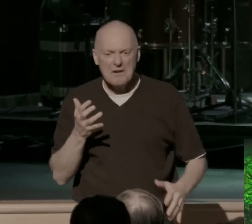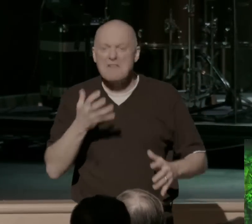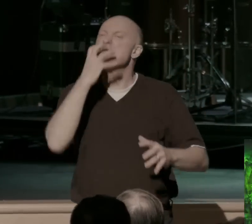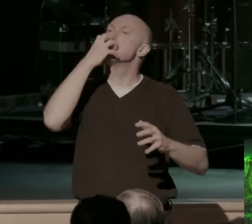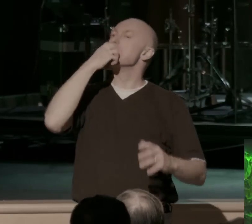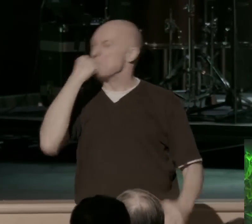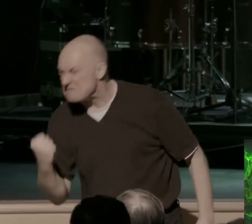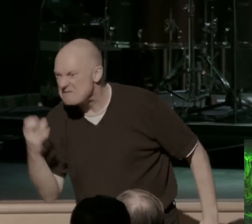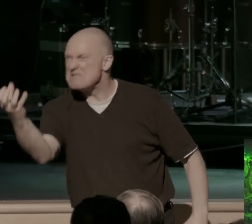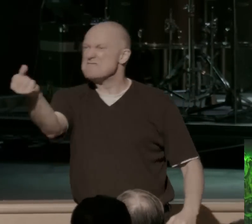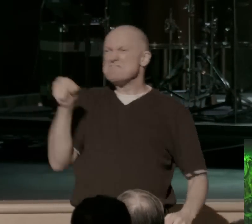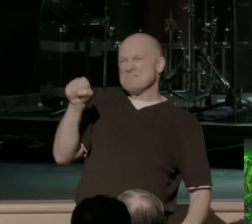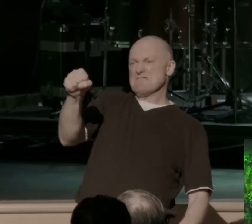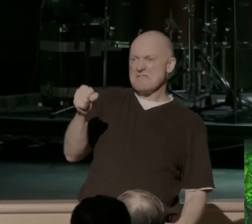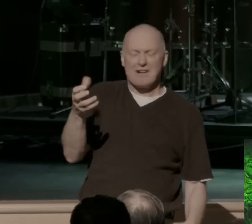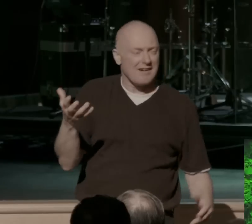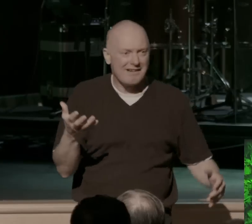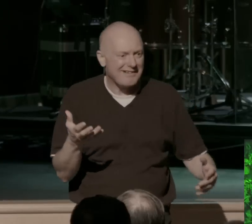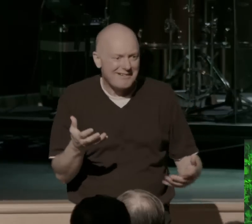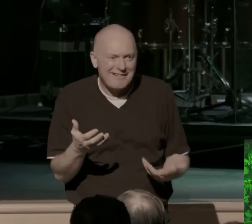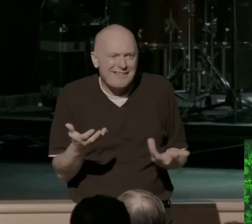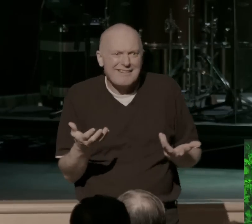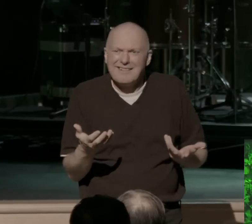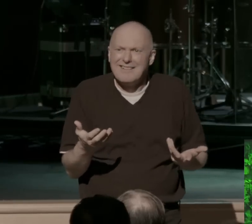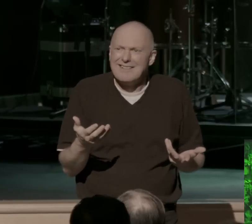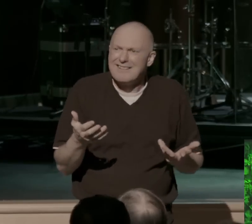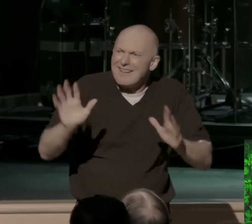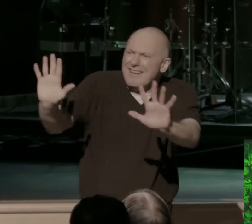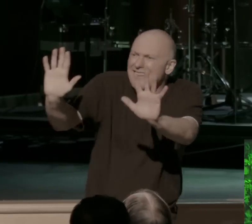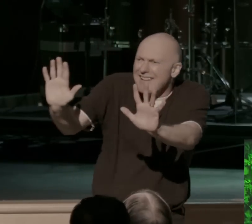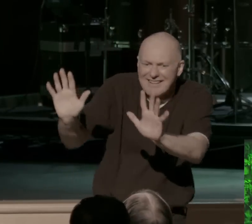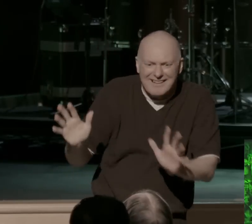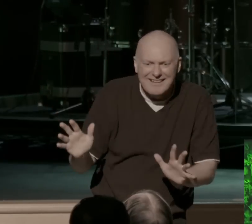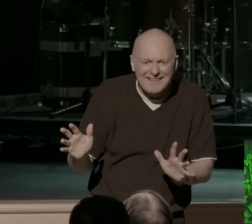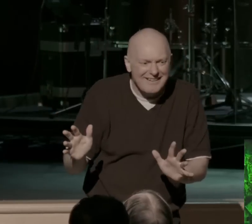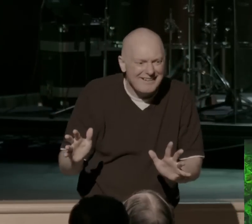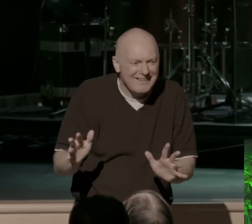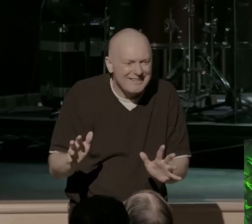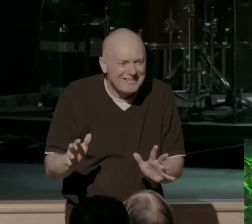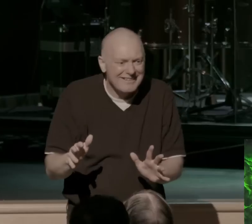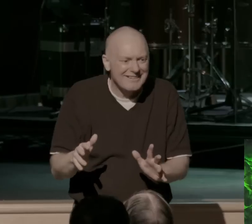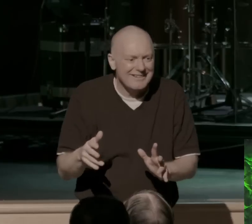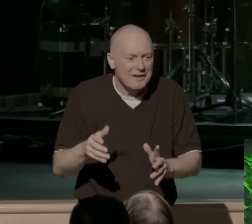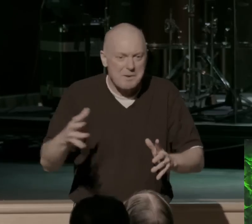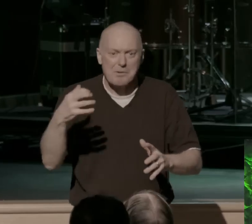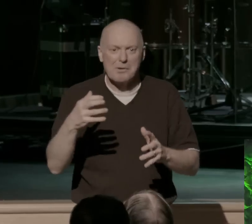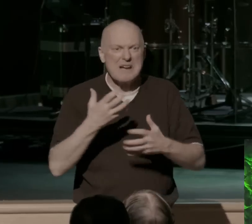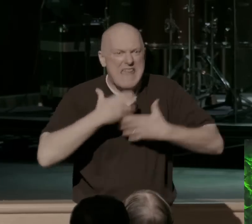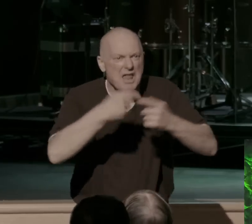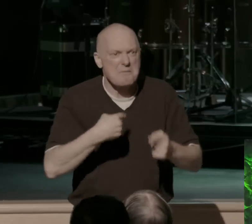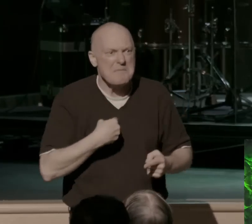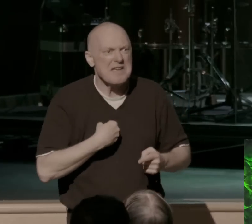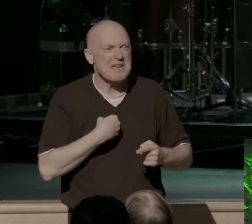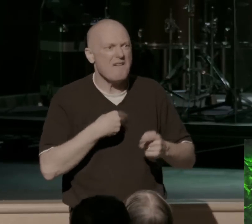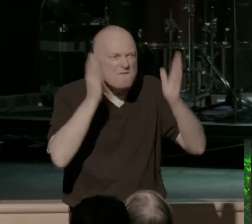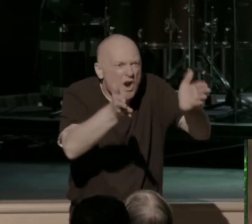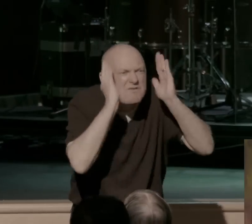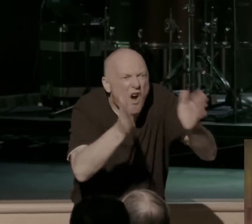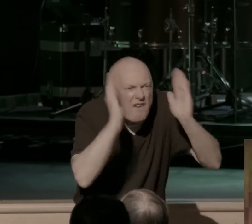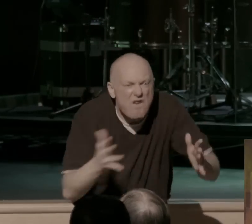grab the face mask and pull it right in close, right, and do that whole, so we're gonna go kill the team, right? You gotta stay focused. I said a bunch of other stuff. I wasn't focused,